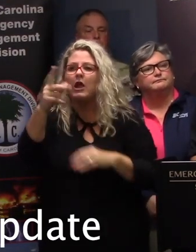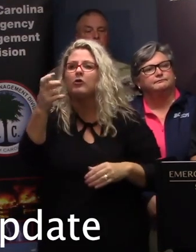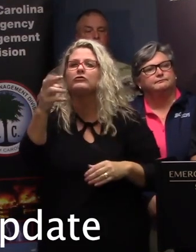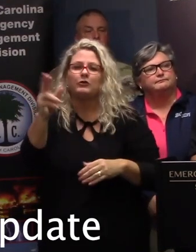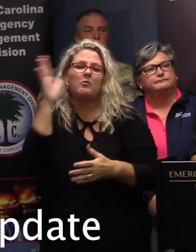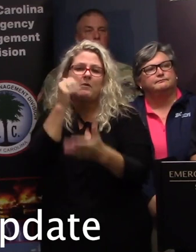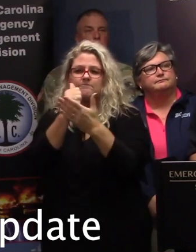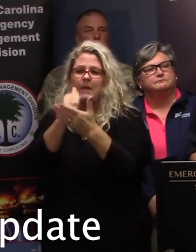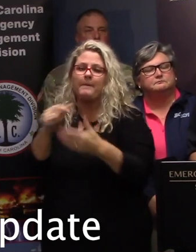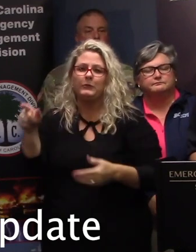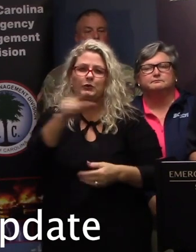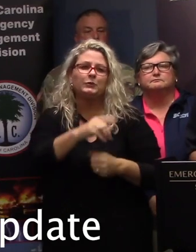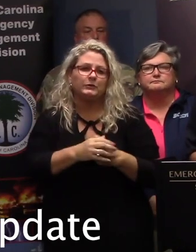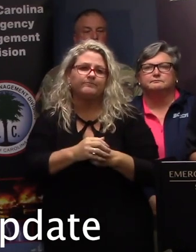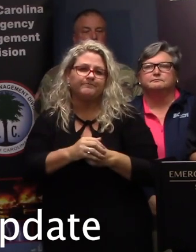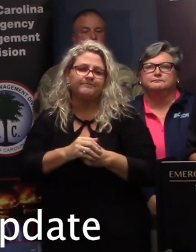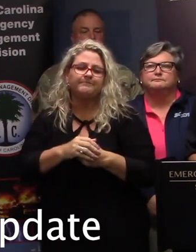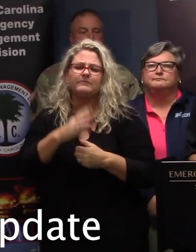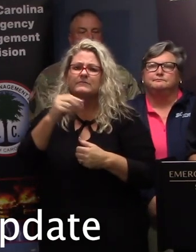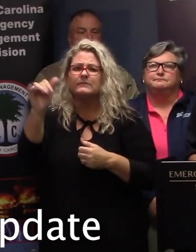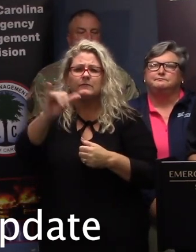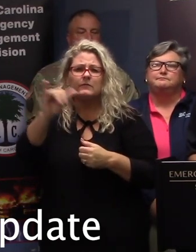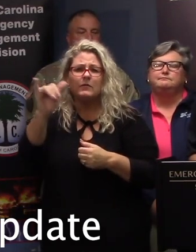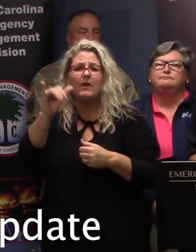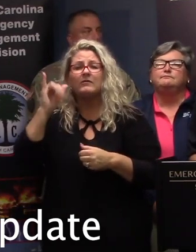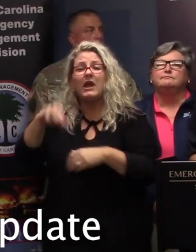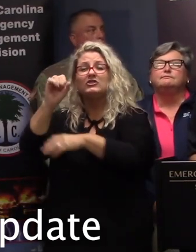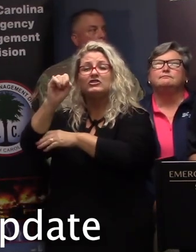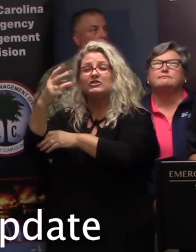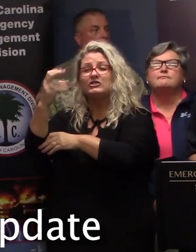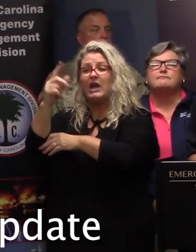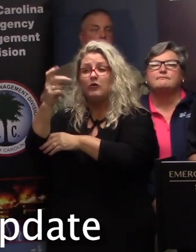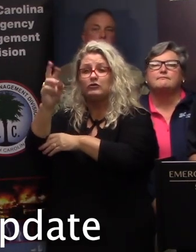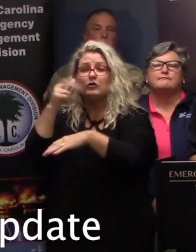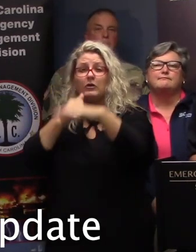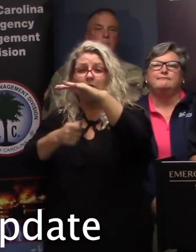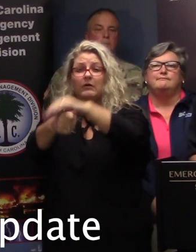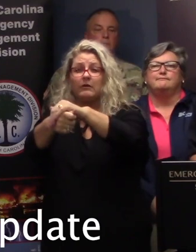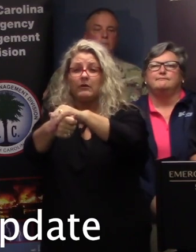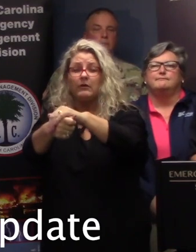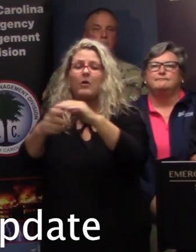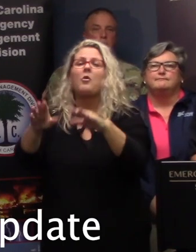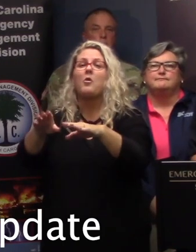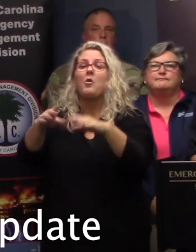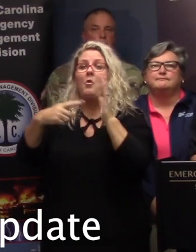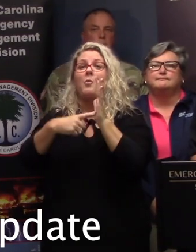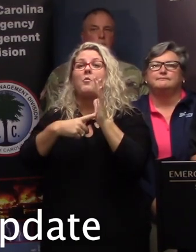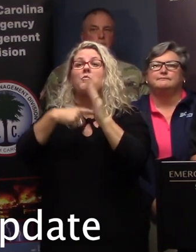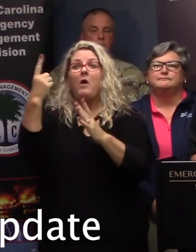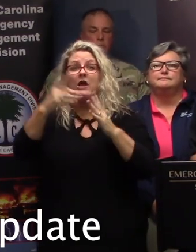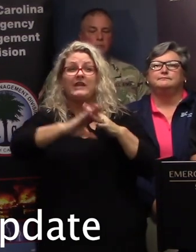find the right answer. Also, mention also the sheltering piece is the shelters will be open once the evacuation